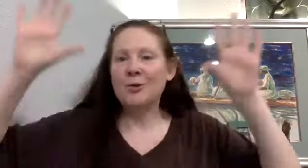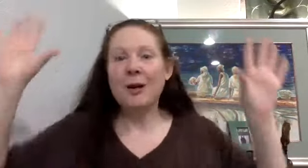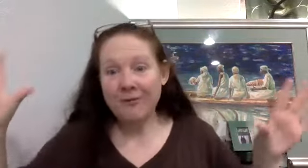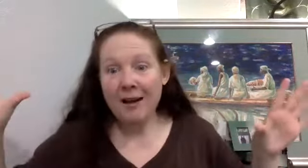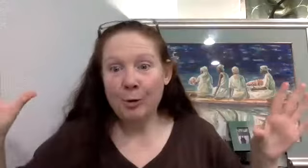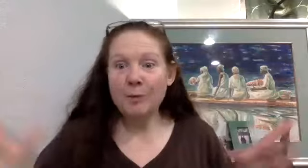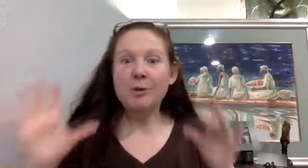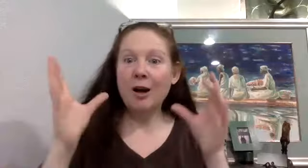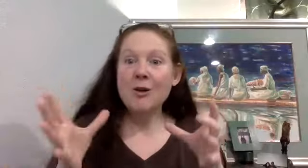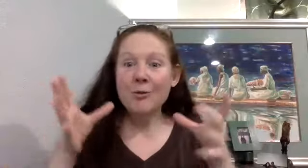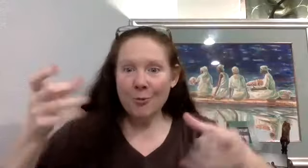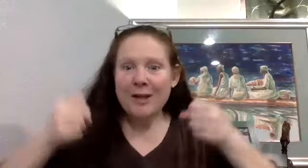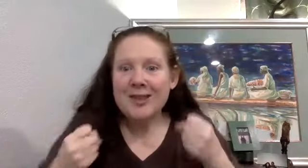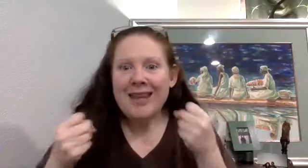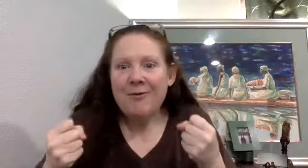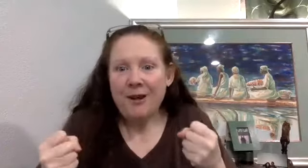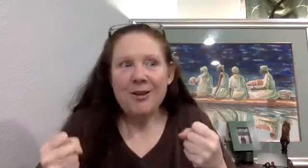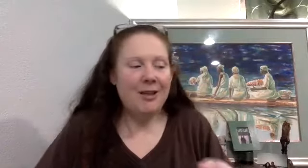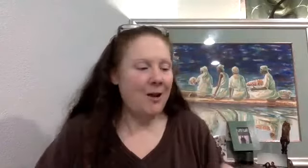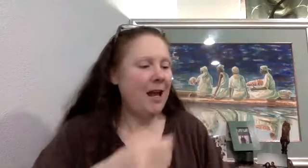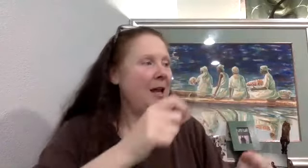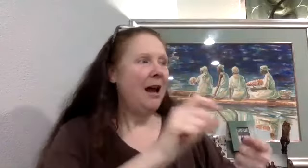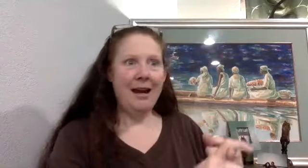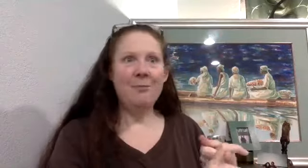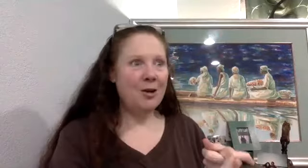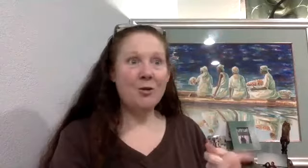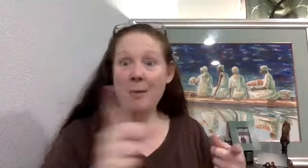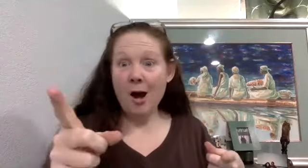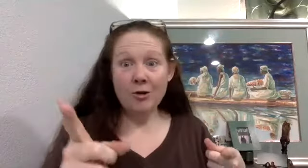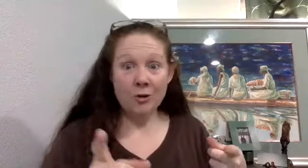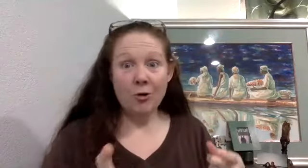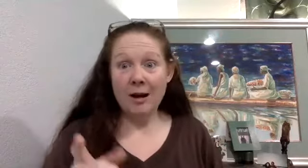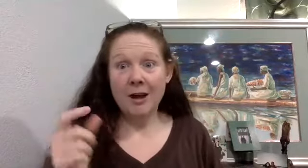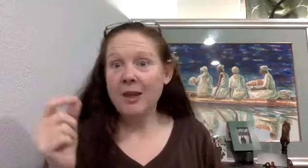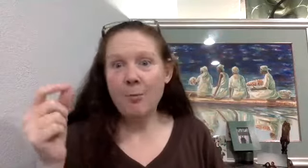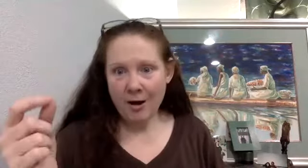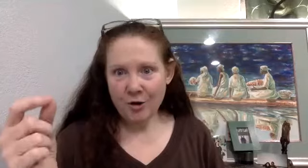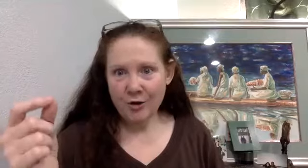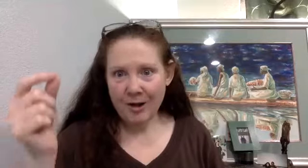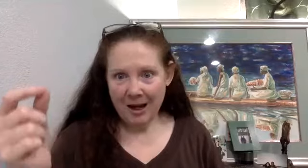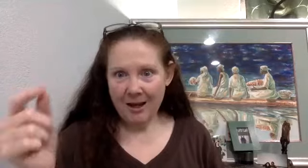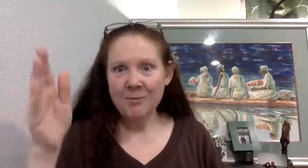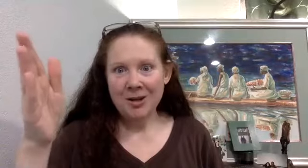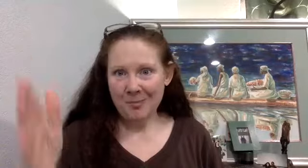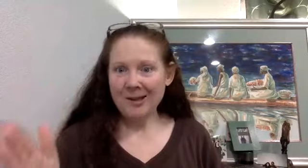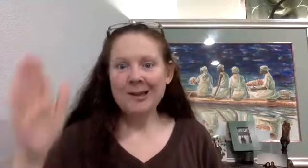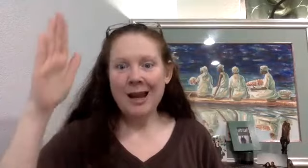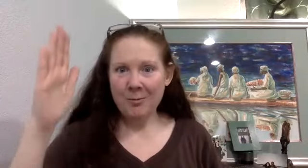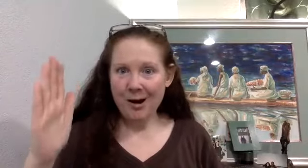25 points, but they'll know the ones that they feel that like, okay, I got to make sure my posture is correct. I think posture again, back to saying about